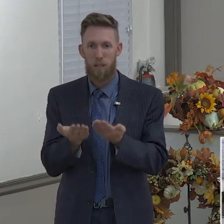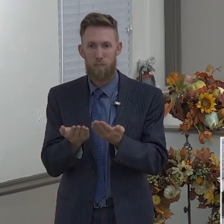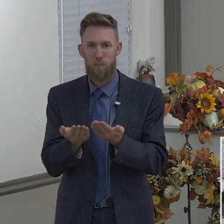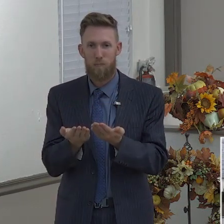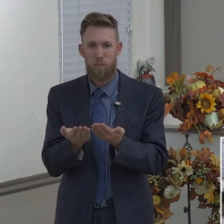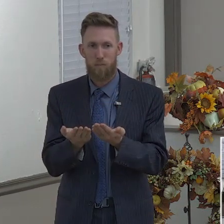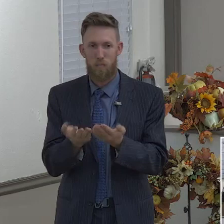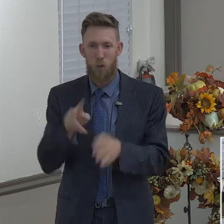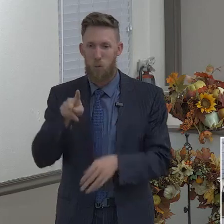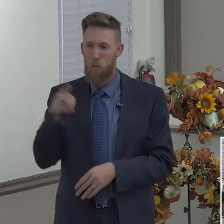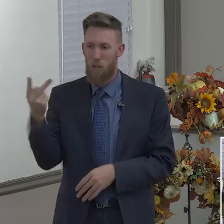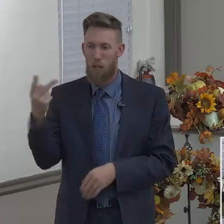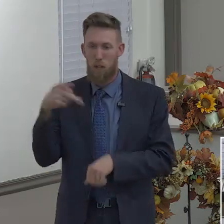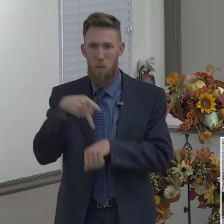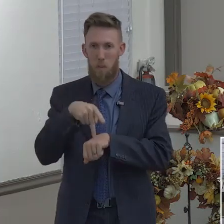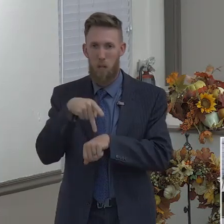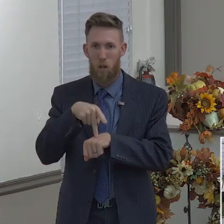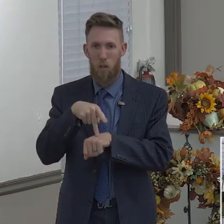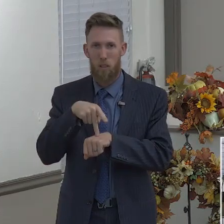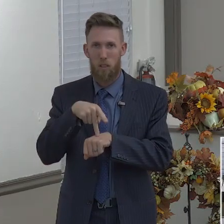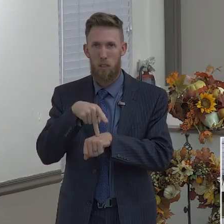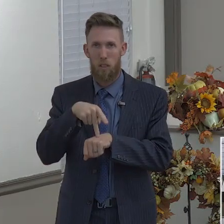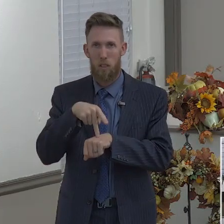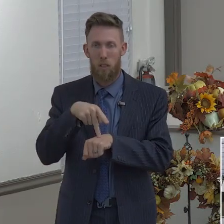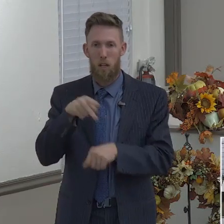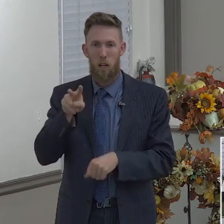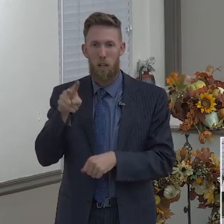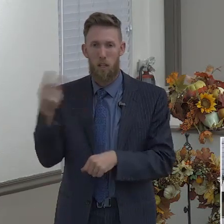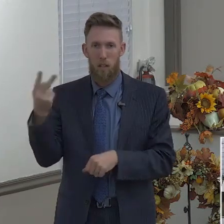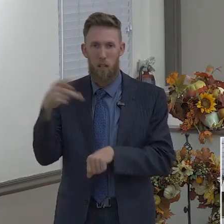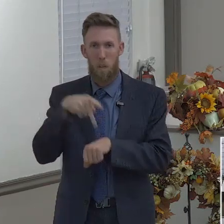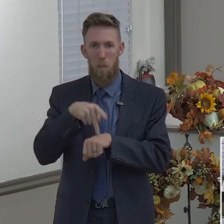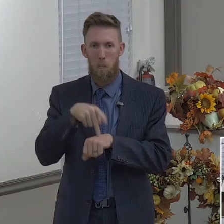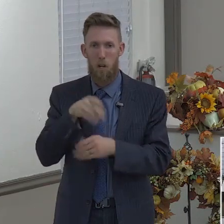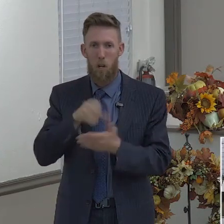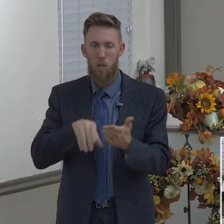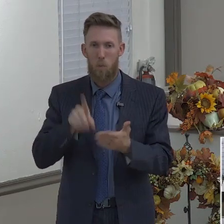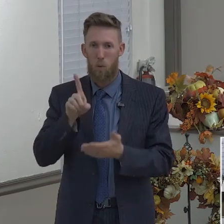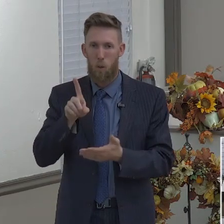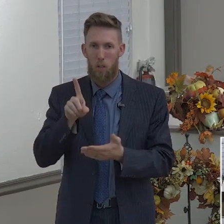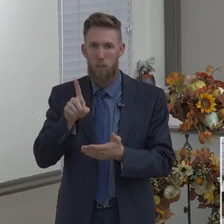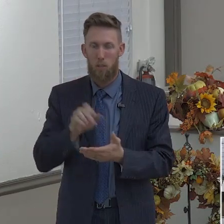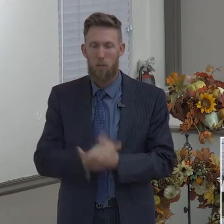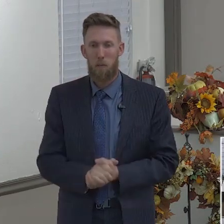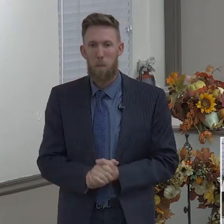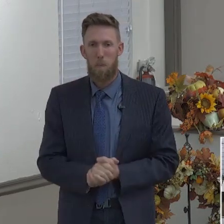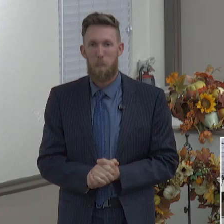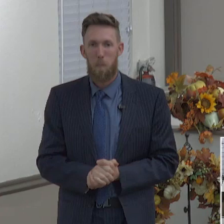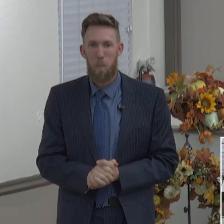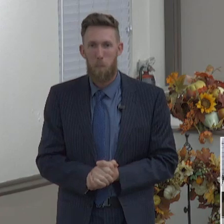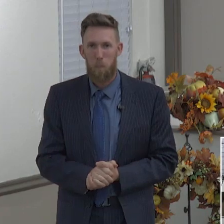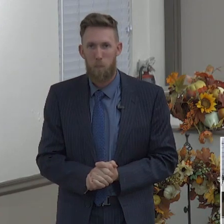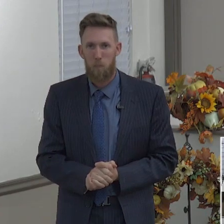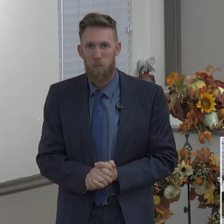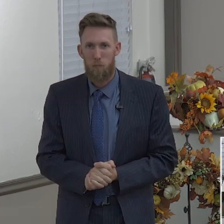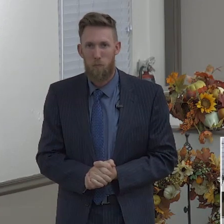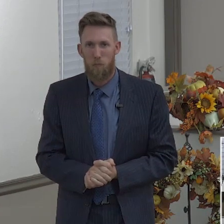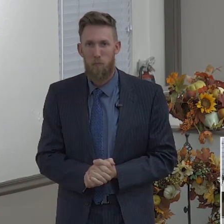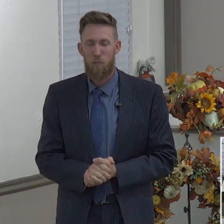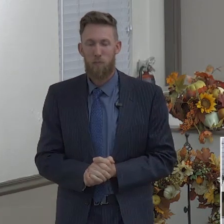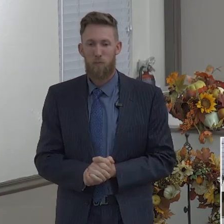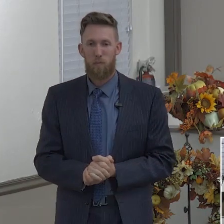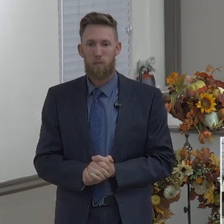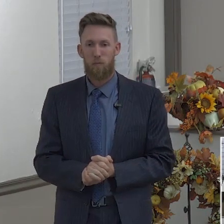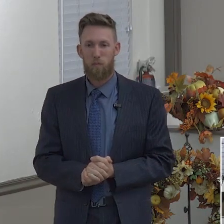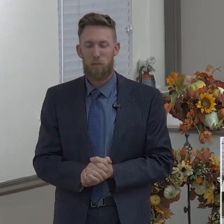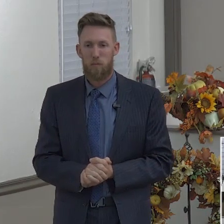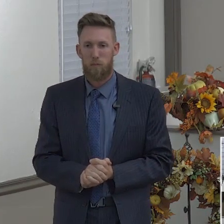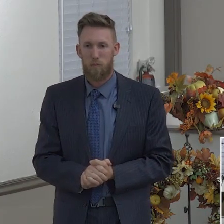2nd